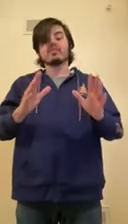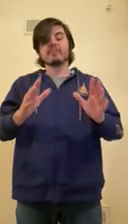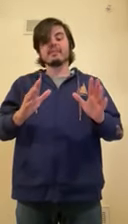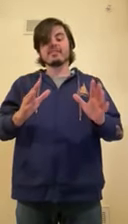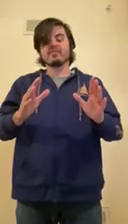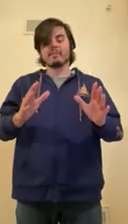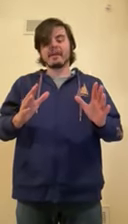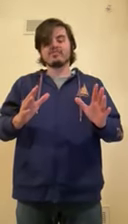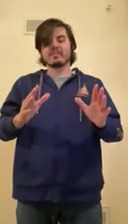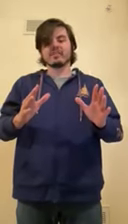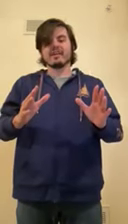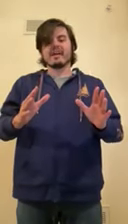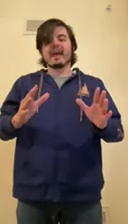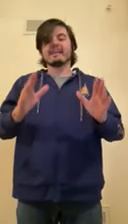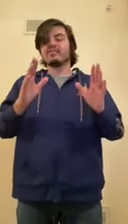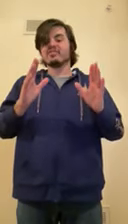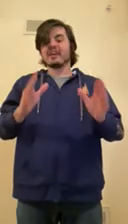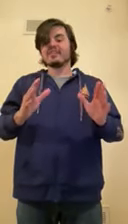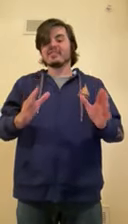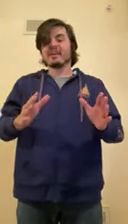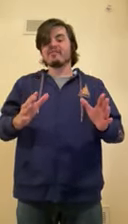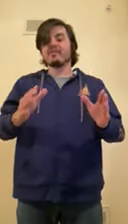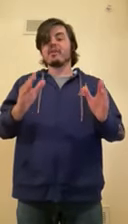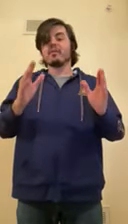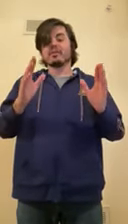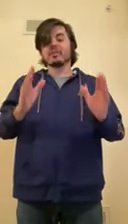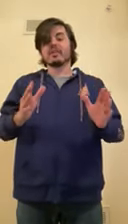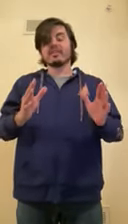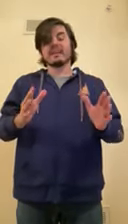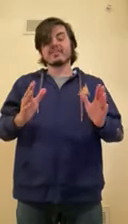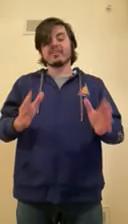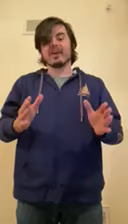spread misinformation and that you stay safe when learning things online.